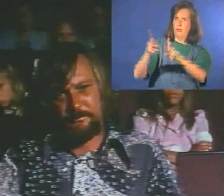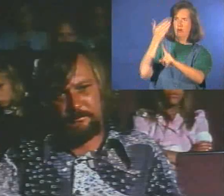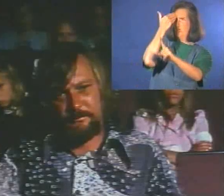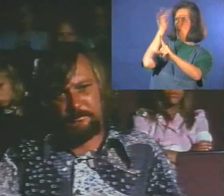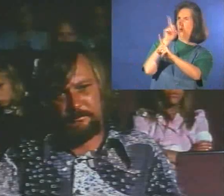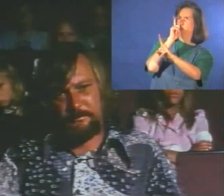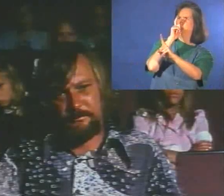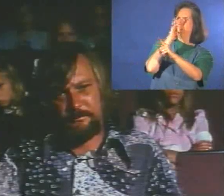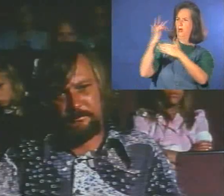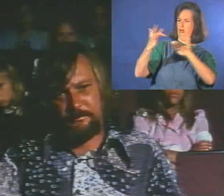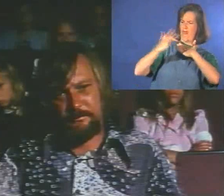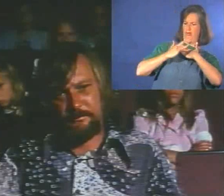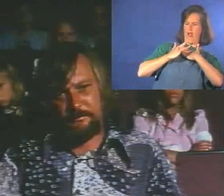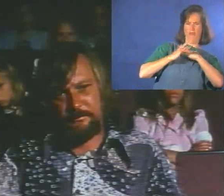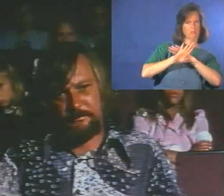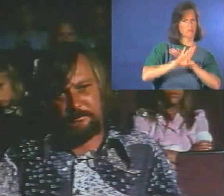let a stranger touch you.